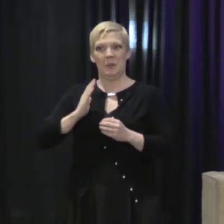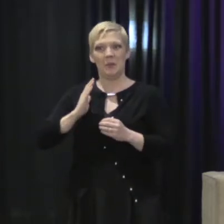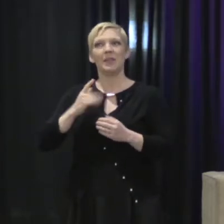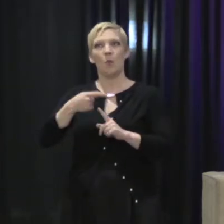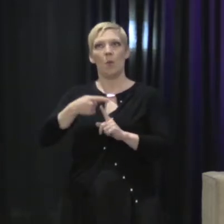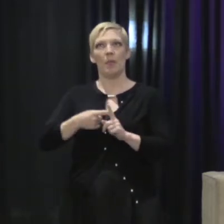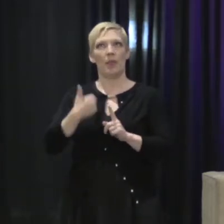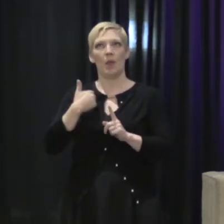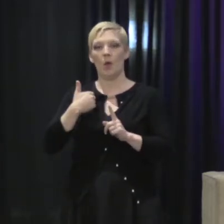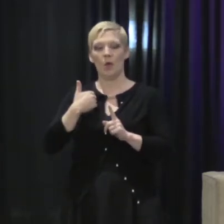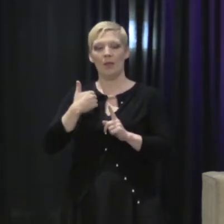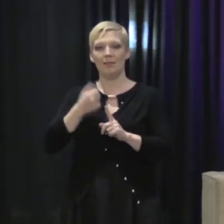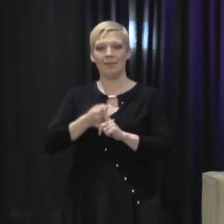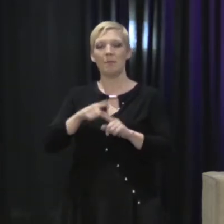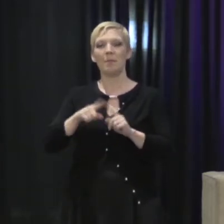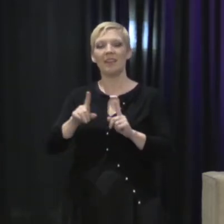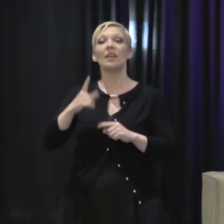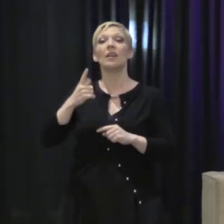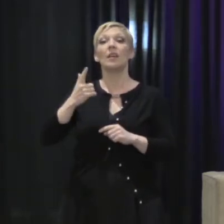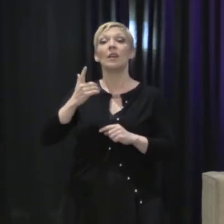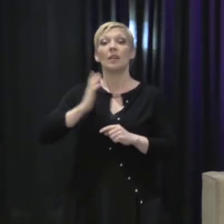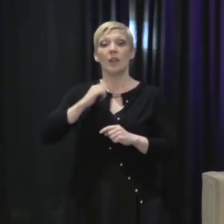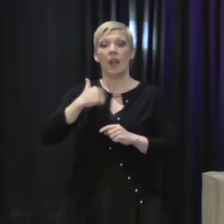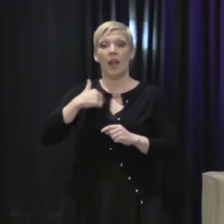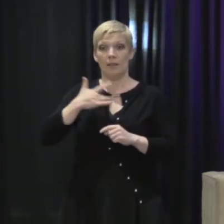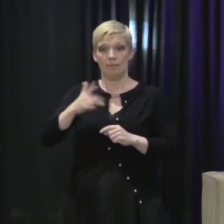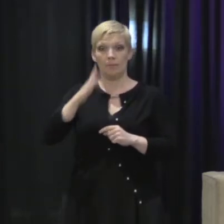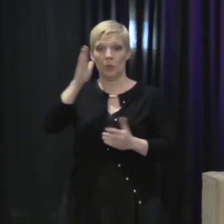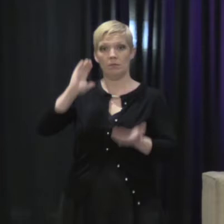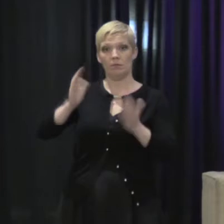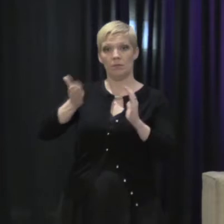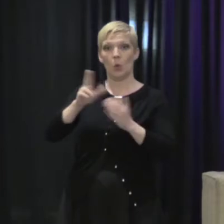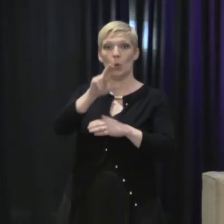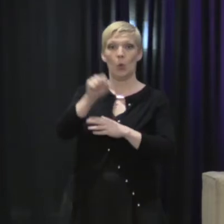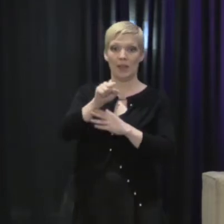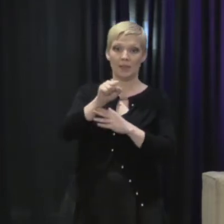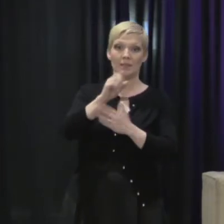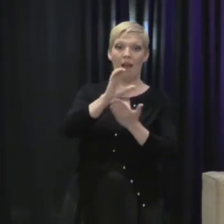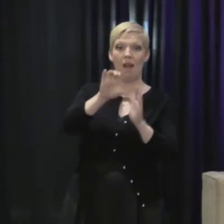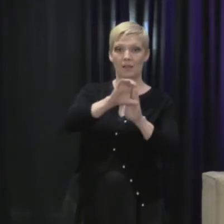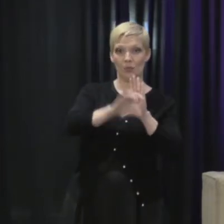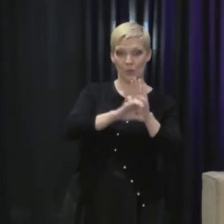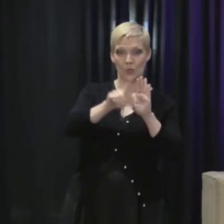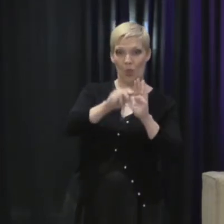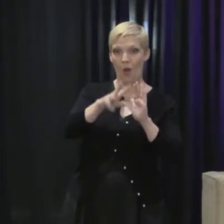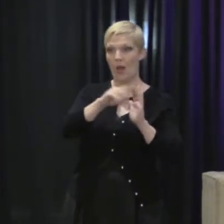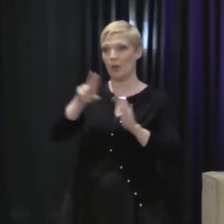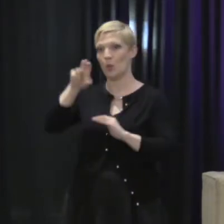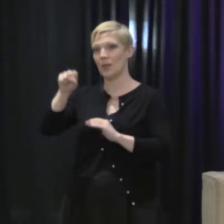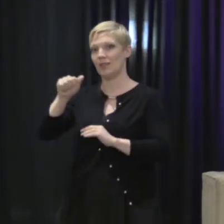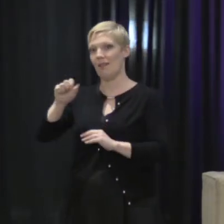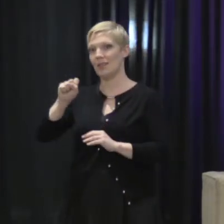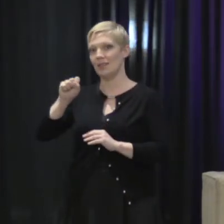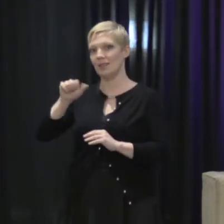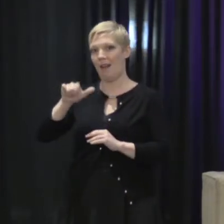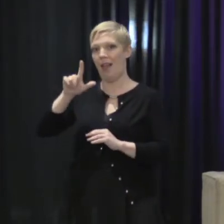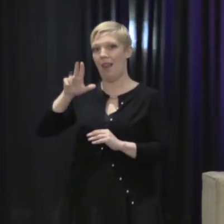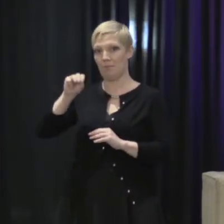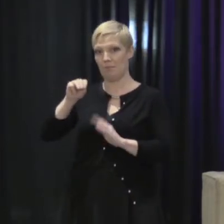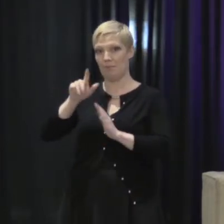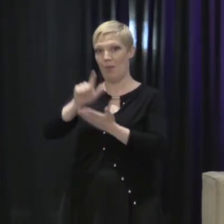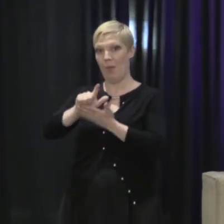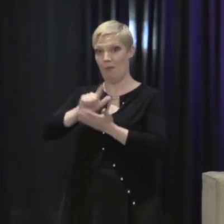ago, pause right here and compare U.S. constitutional law with U.S. asylum law. Because in the past,